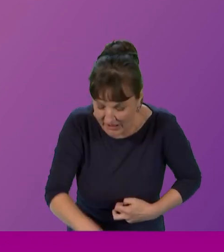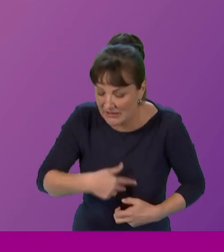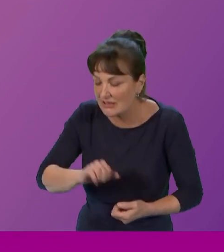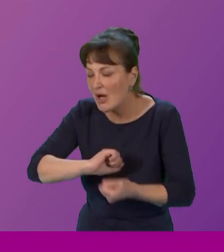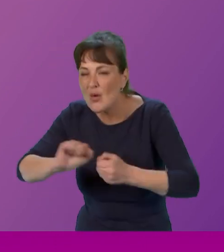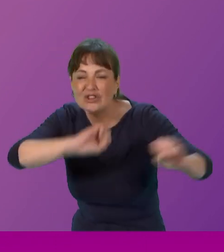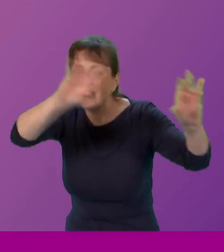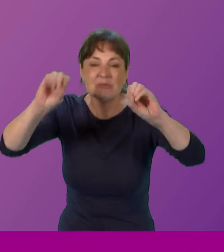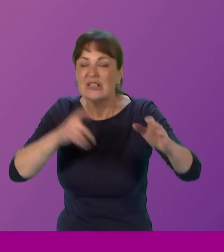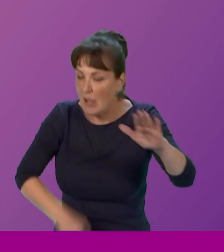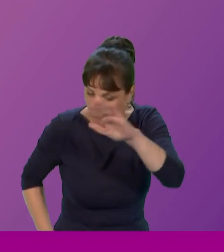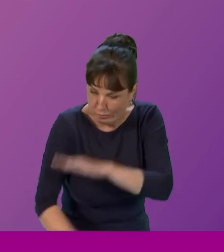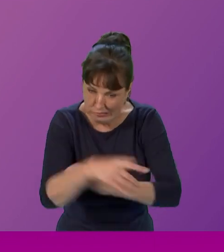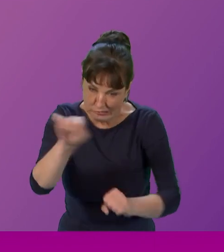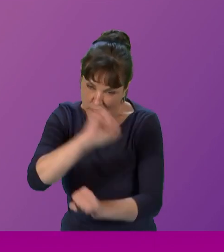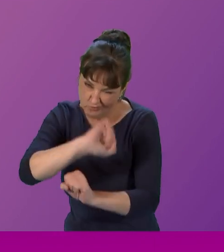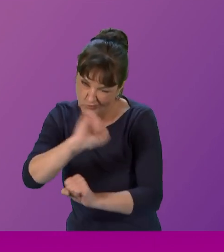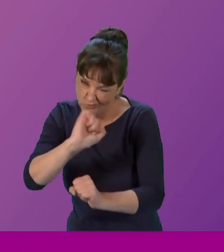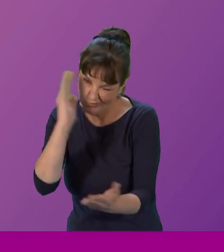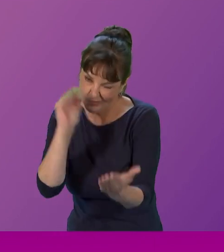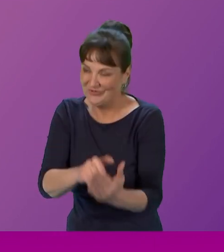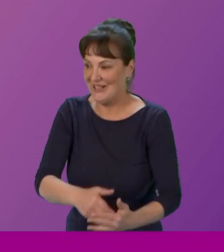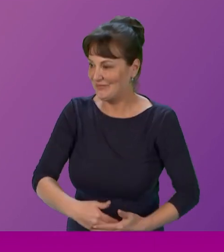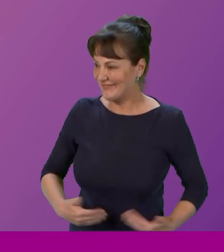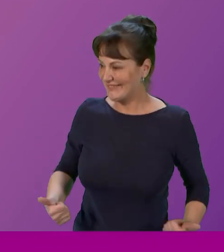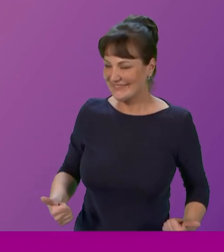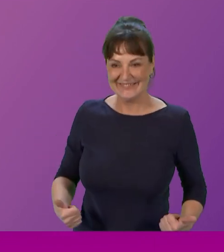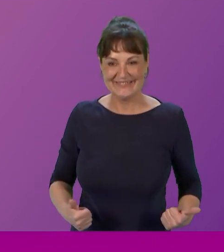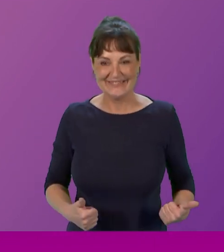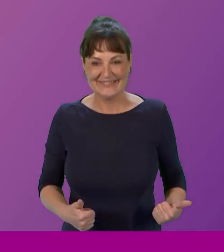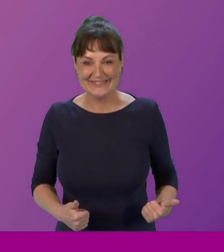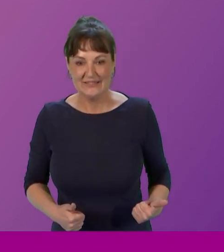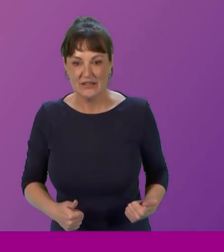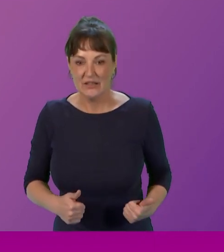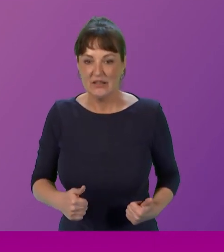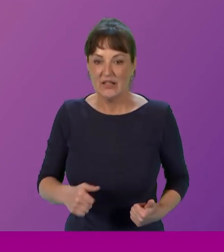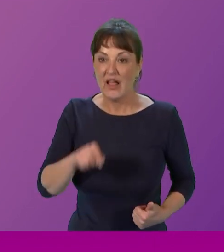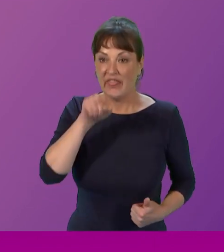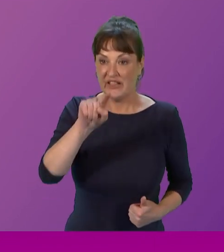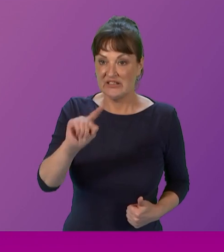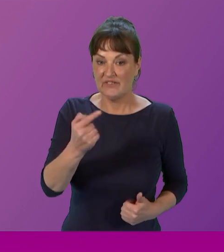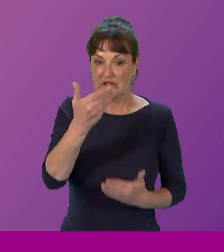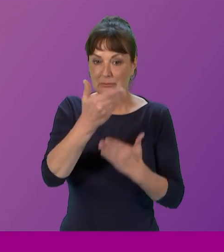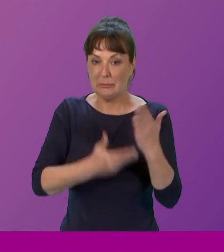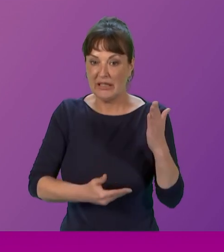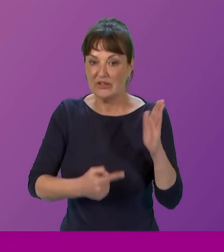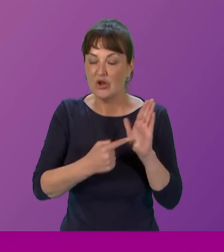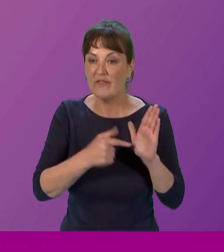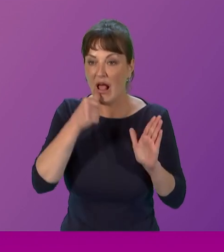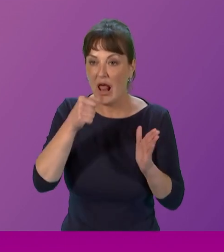right? And here I am. This is the first page of a letter of complaint to British Rail,